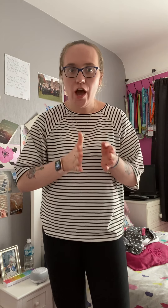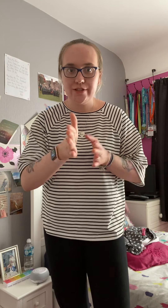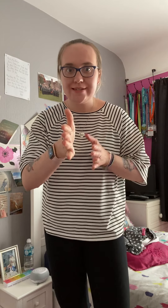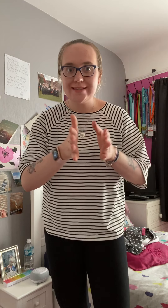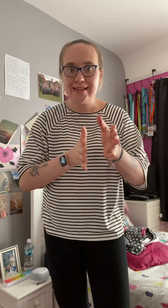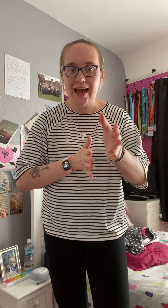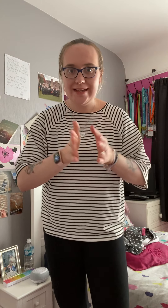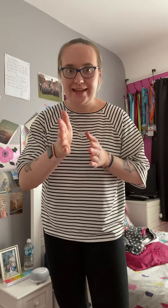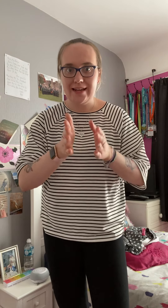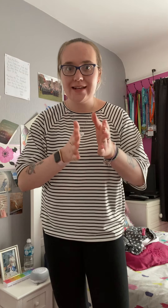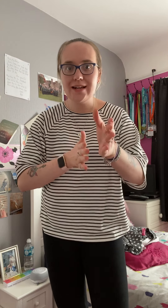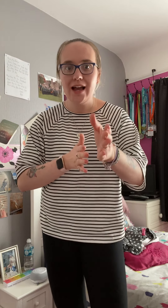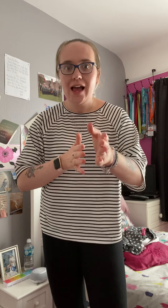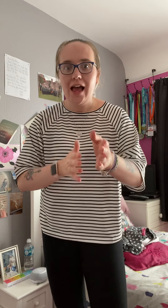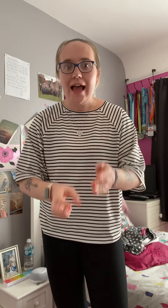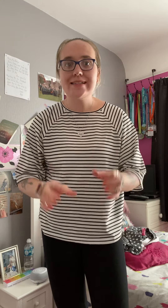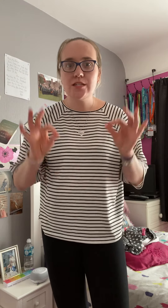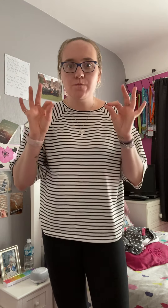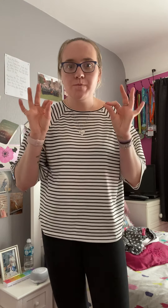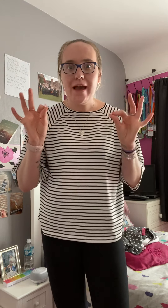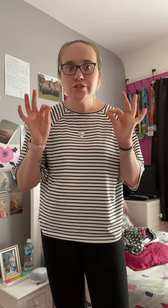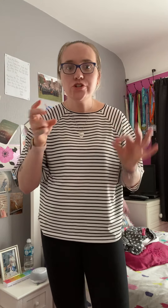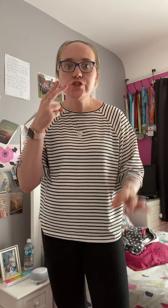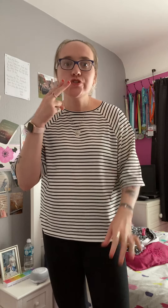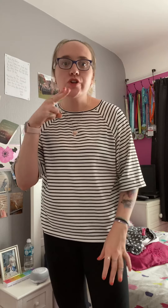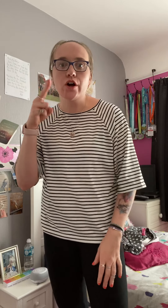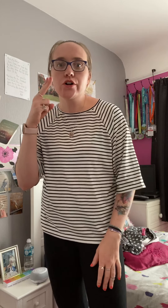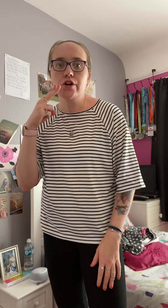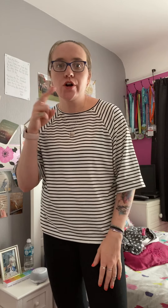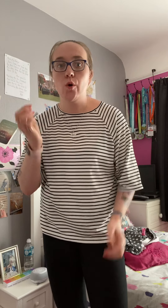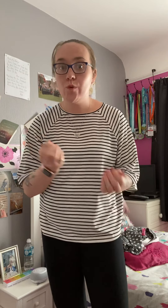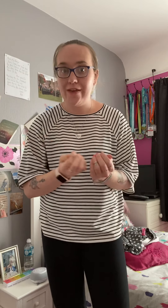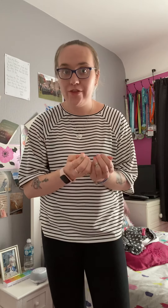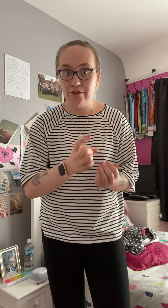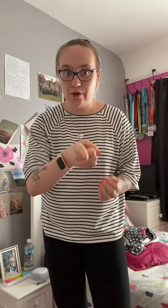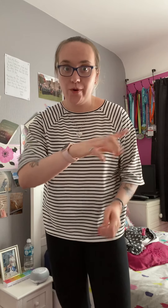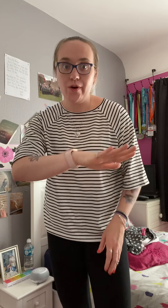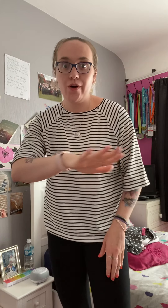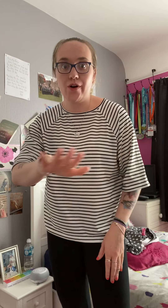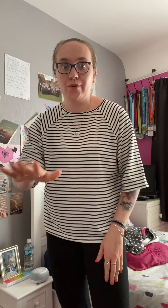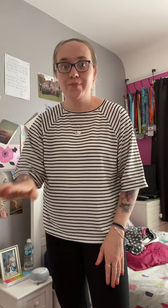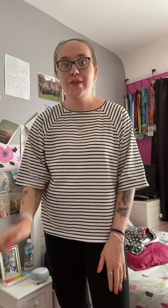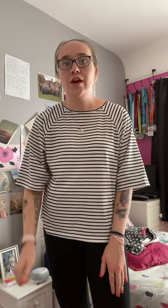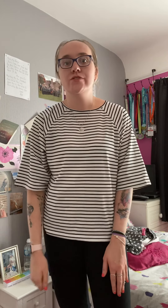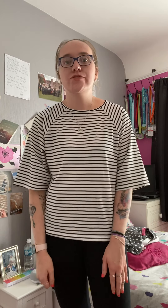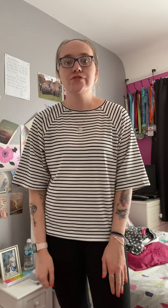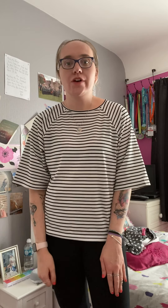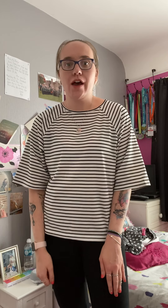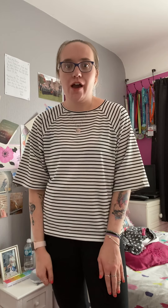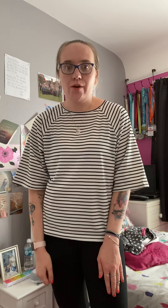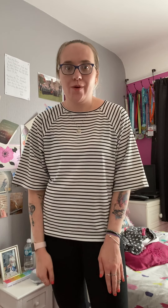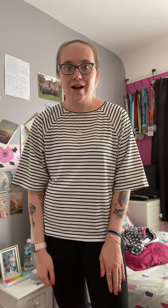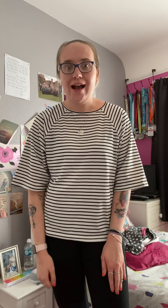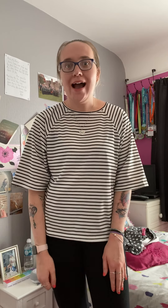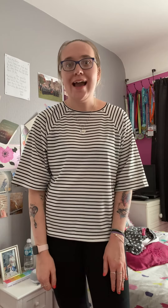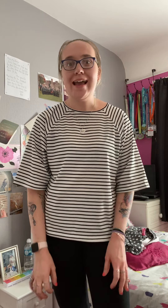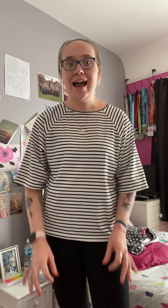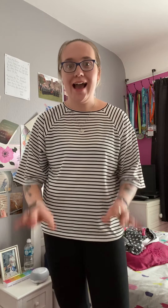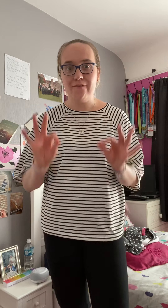signing a special song with you all. So I have